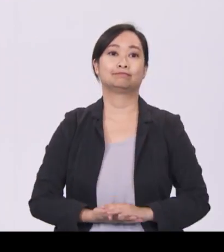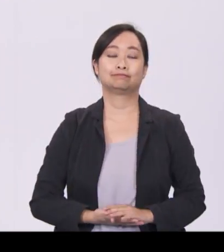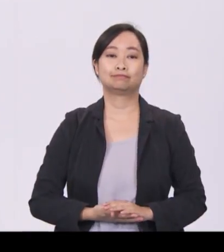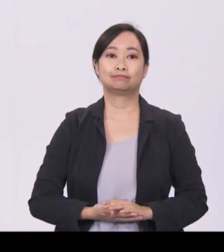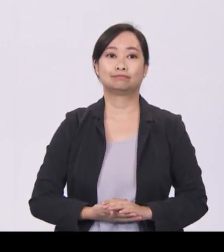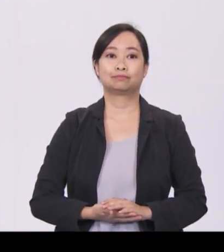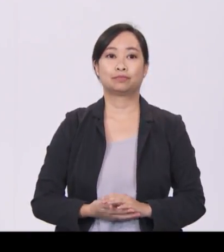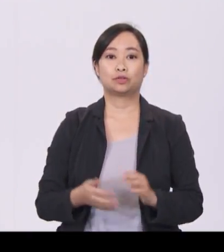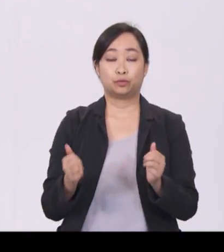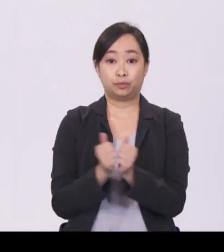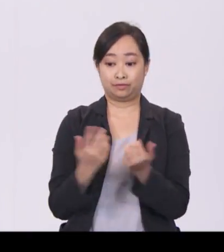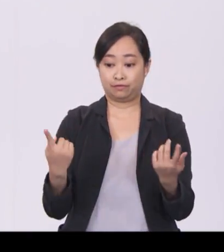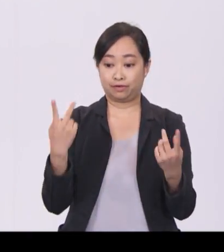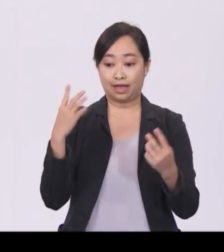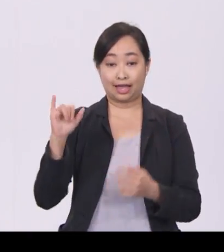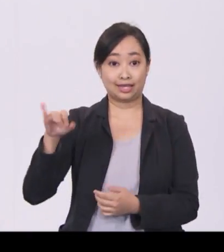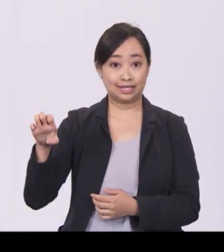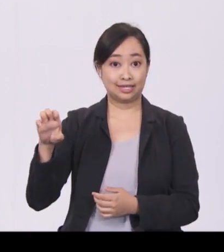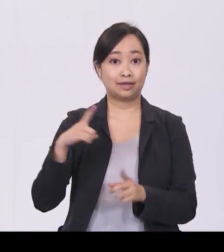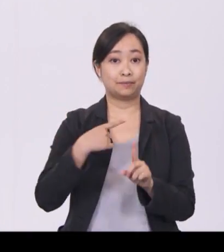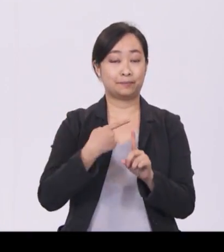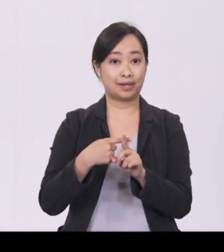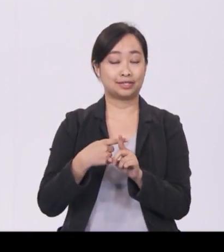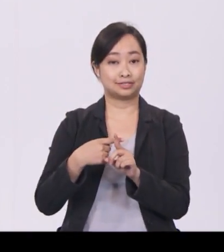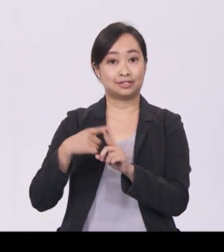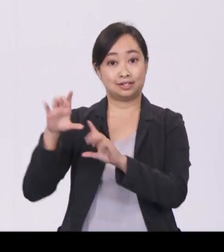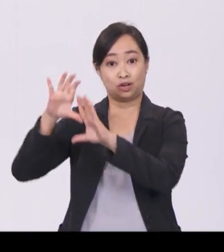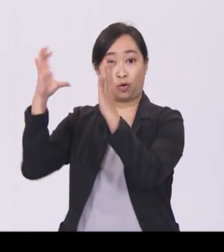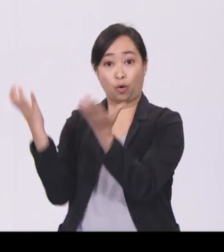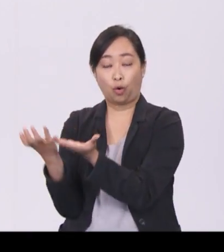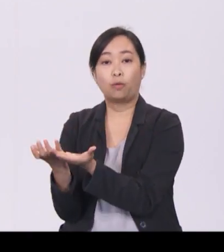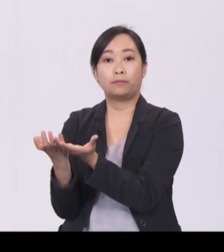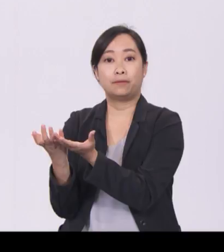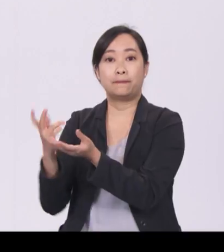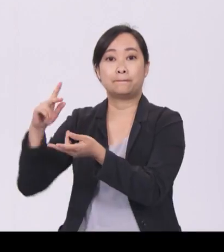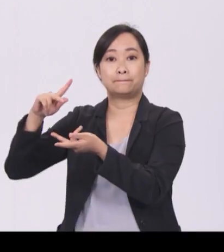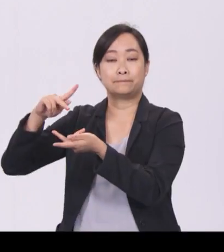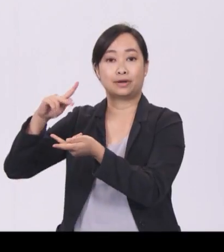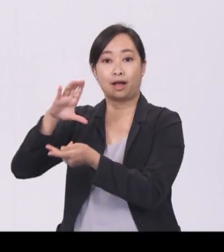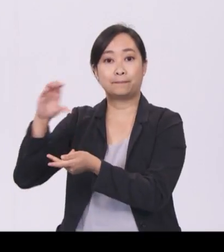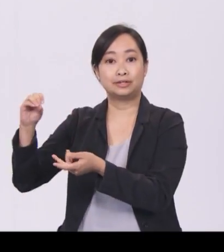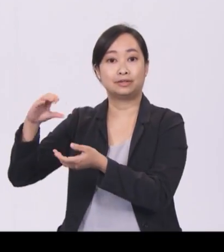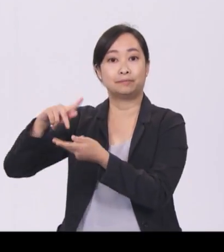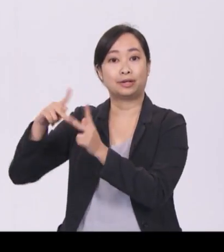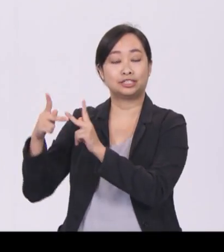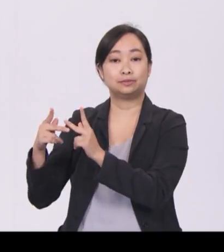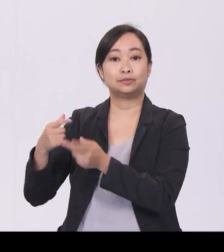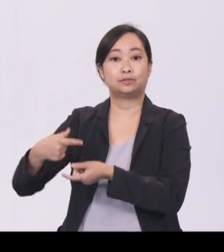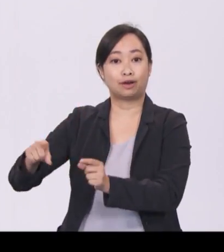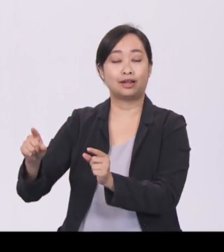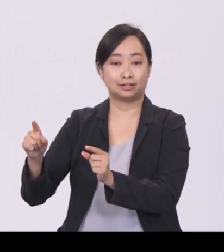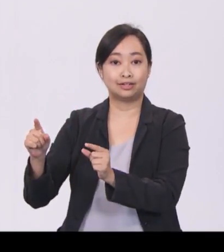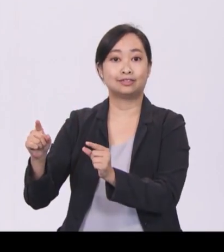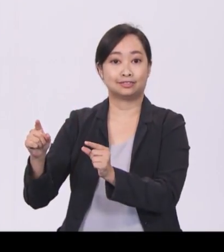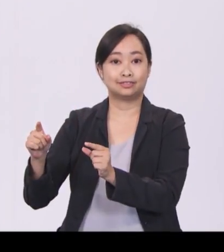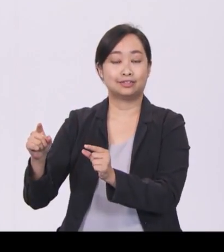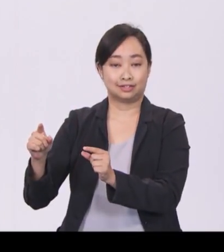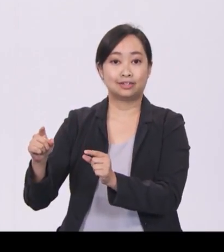IE's Global Company